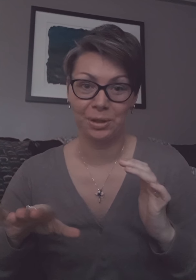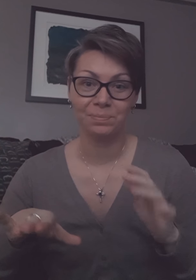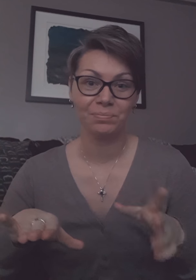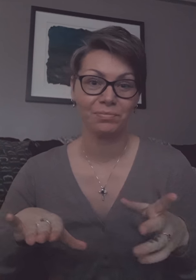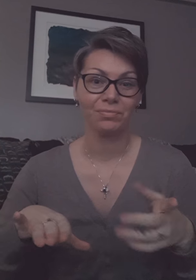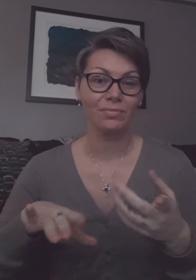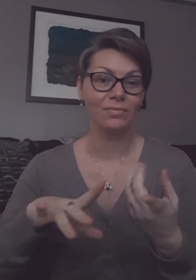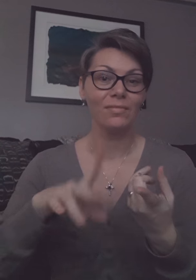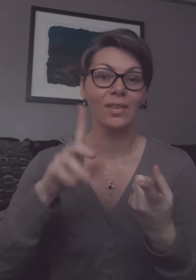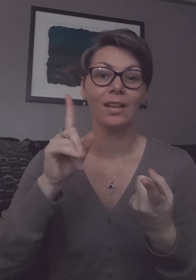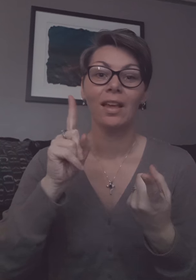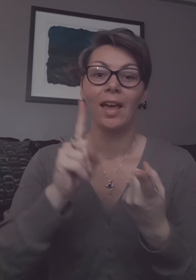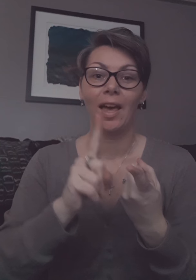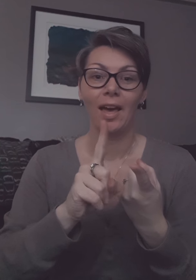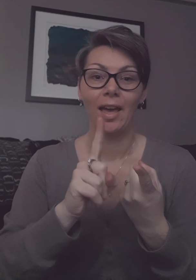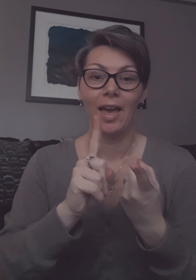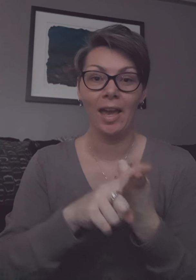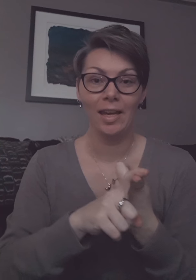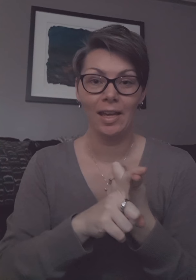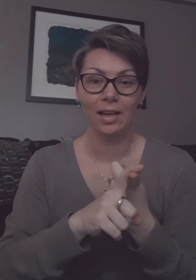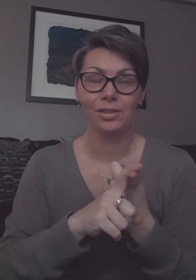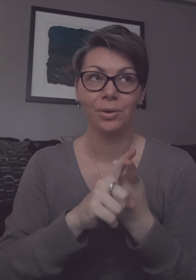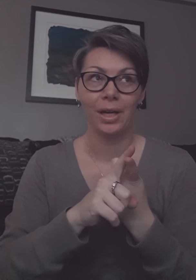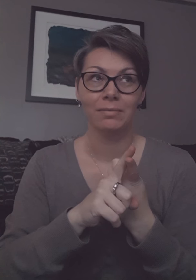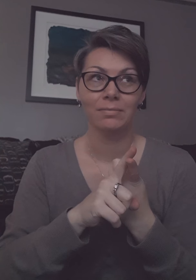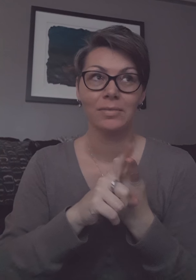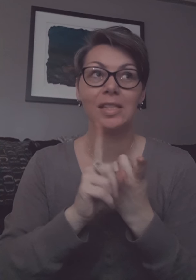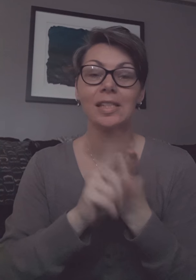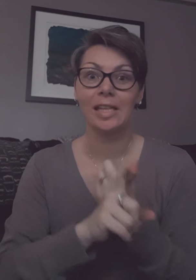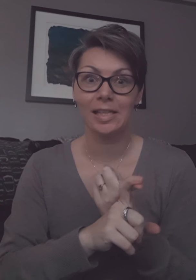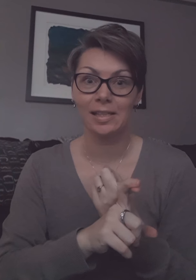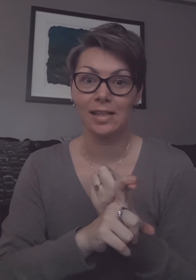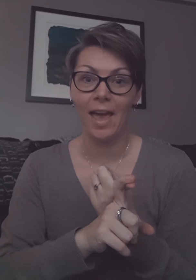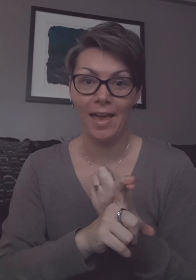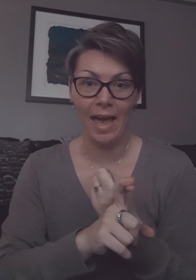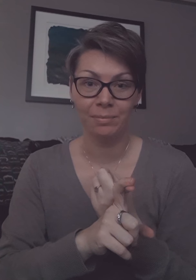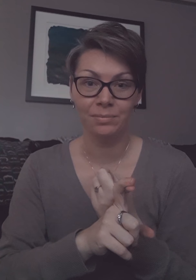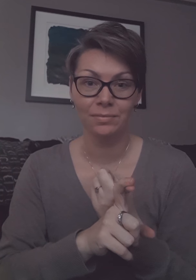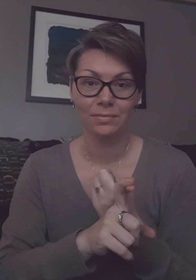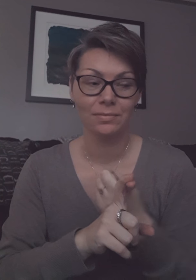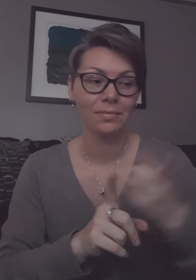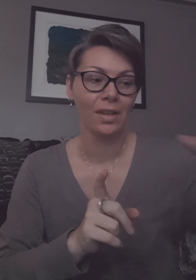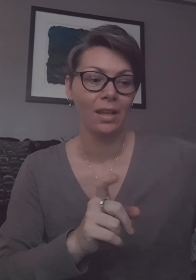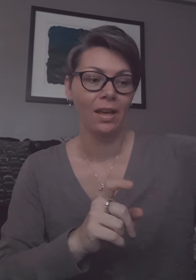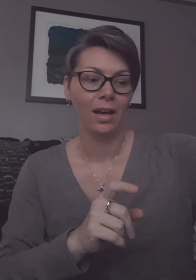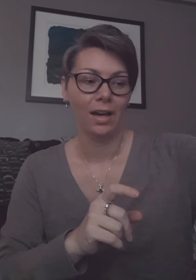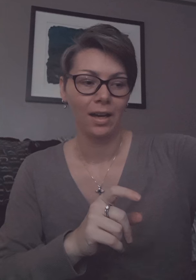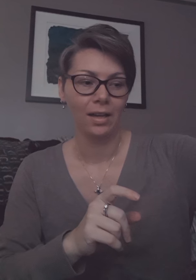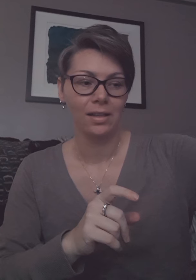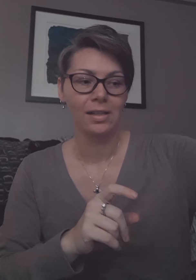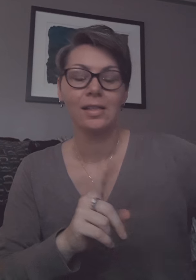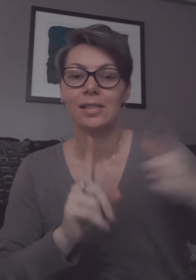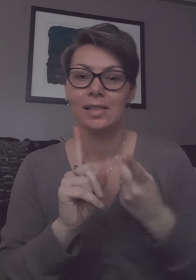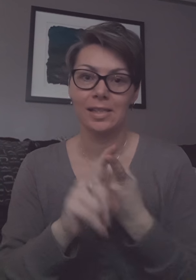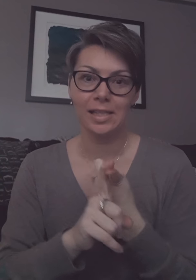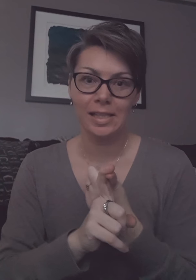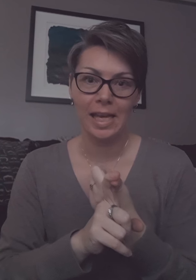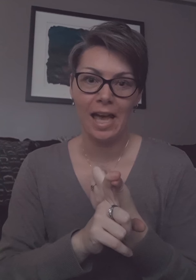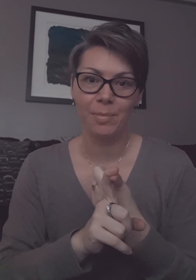eight sorry 6 a.m 6 a.m